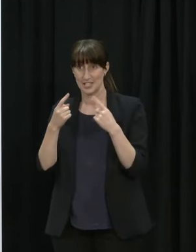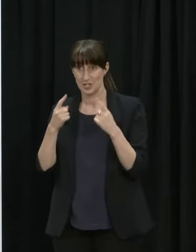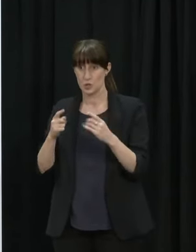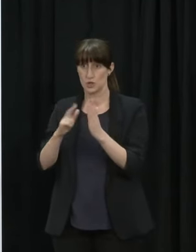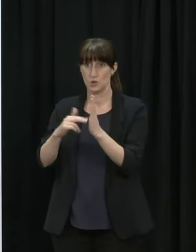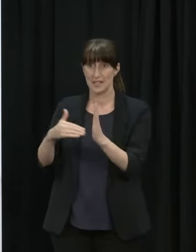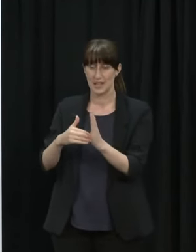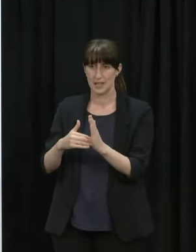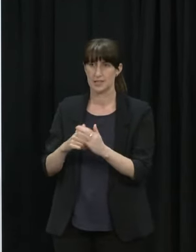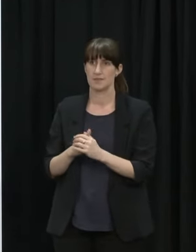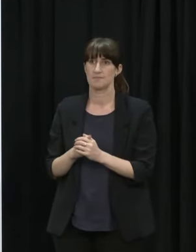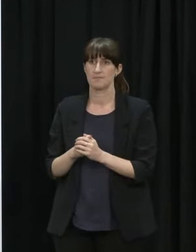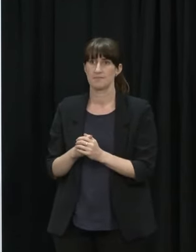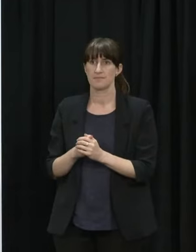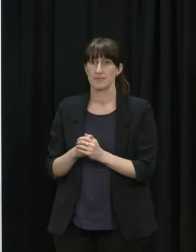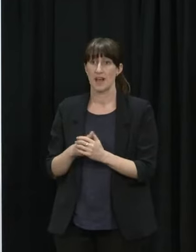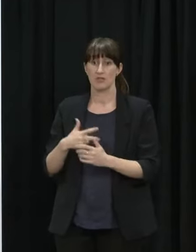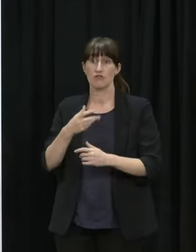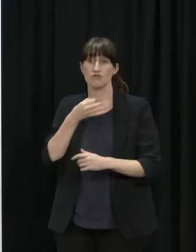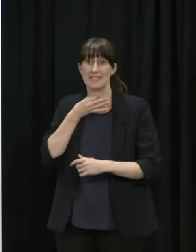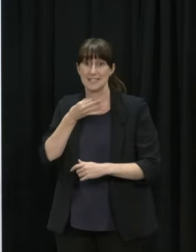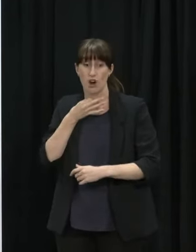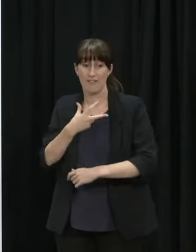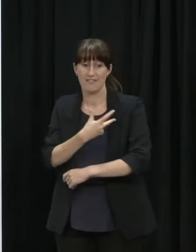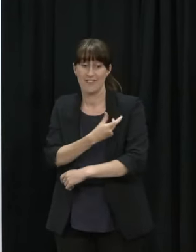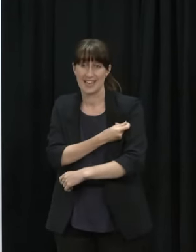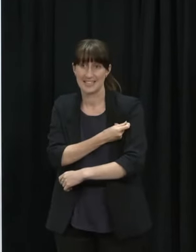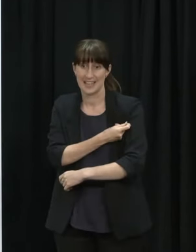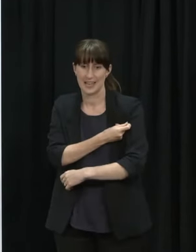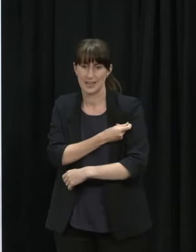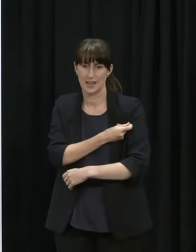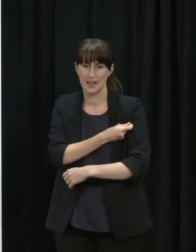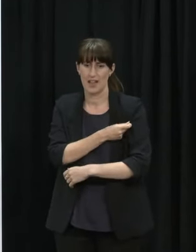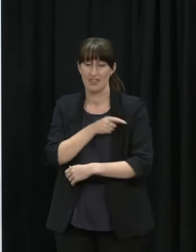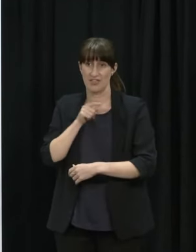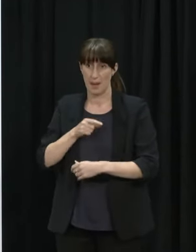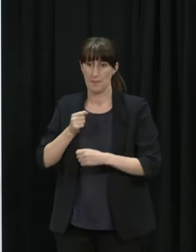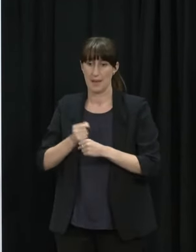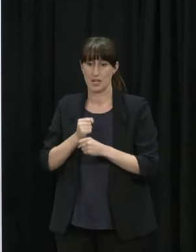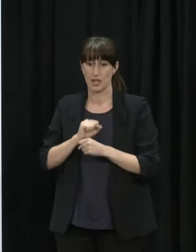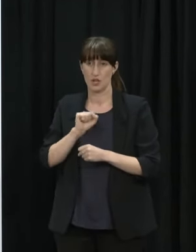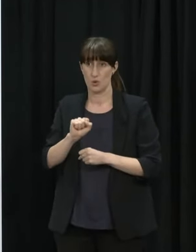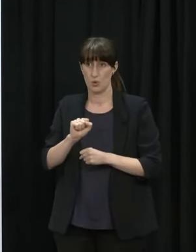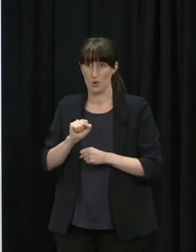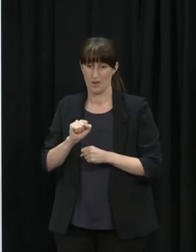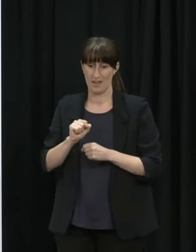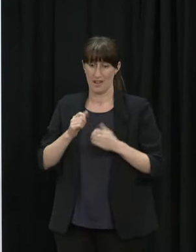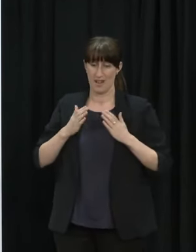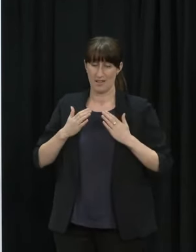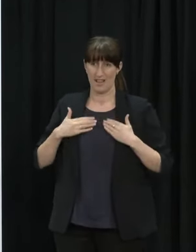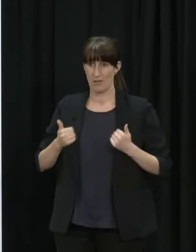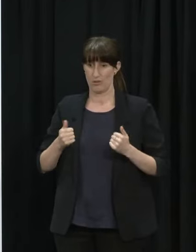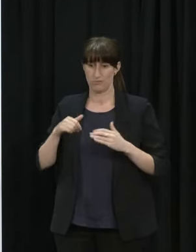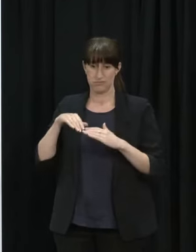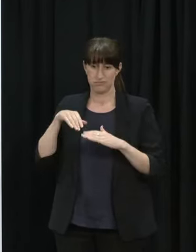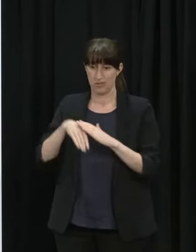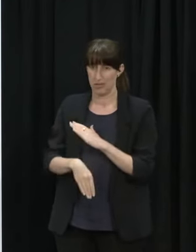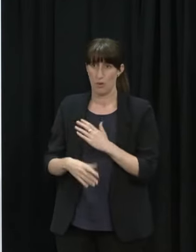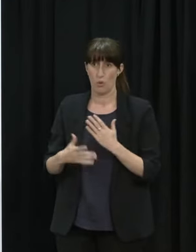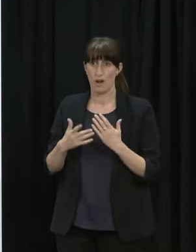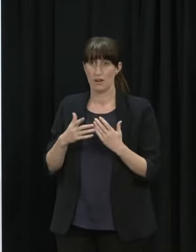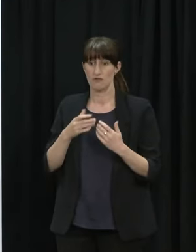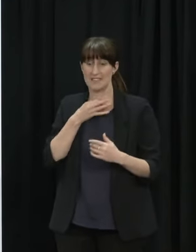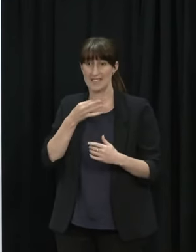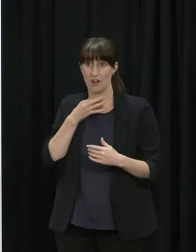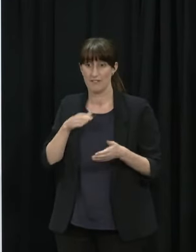outweighed by the risk of getting COVID-19 And so vaccination is still absolutely the best course of action But Dr